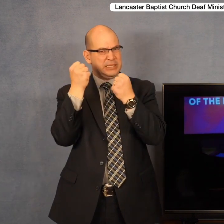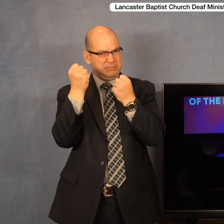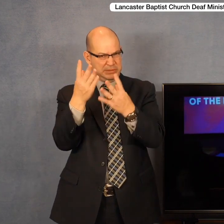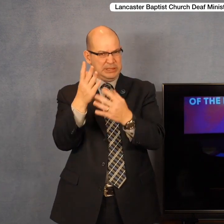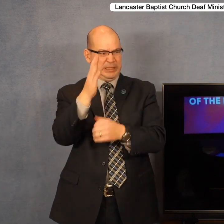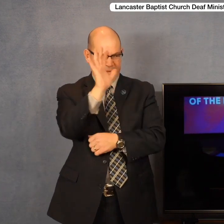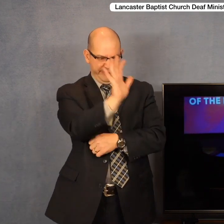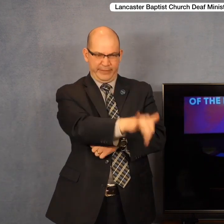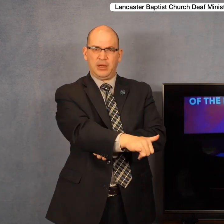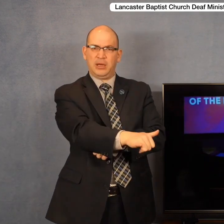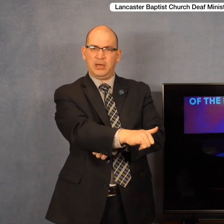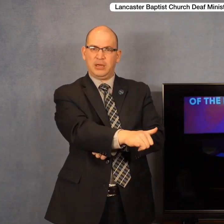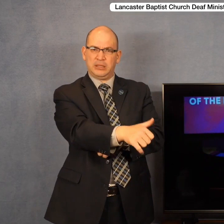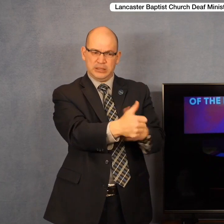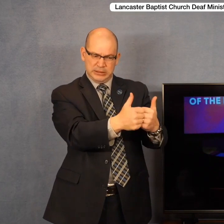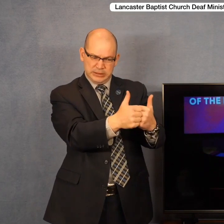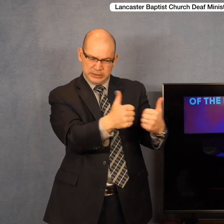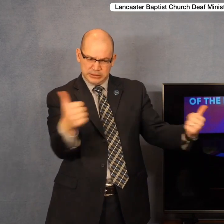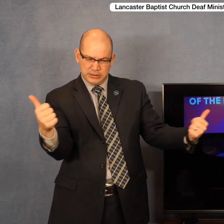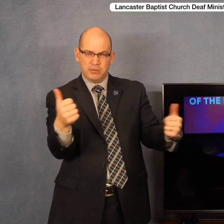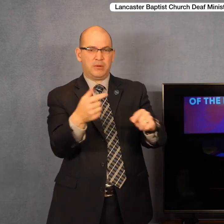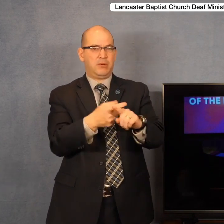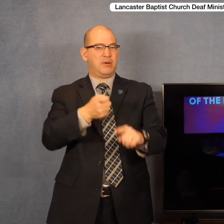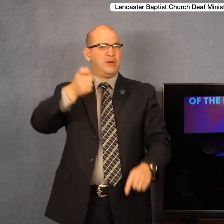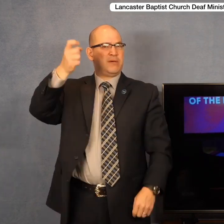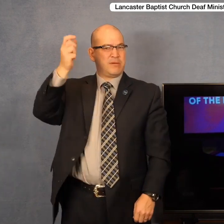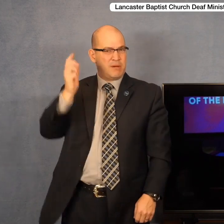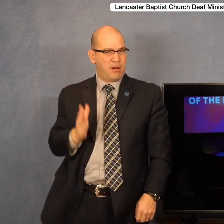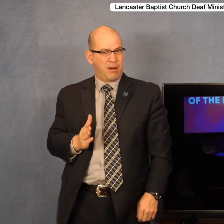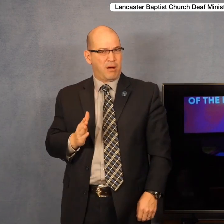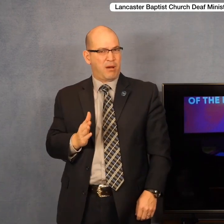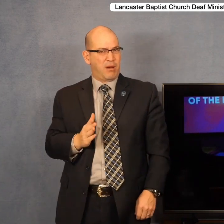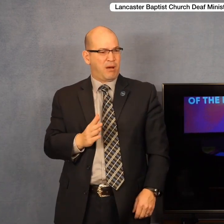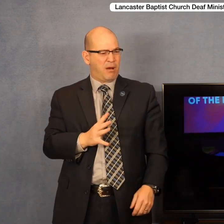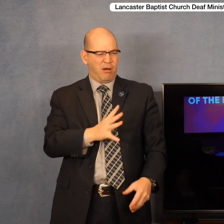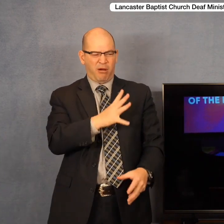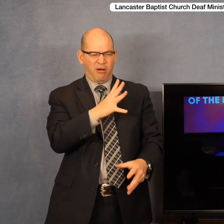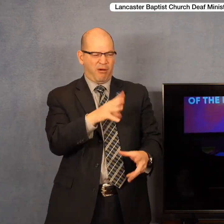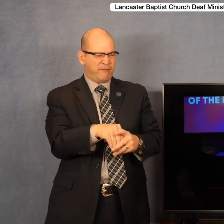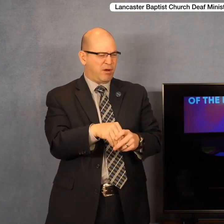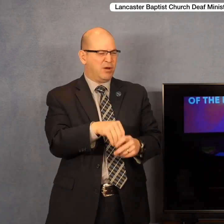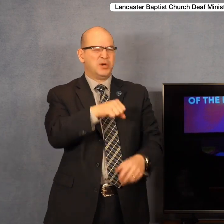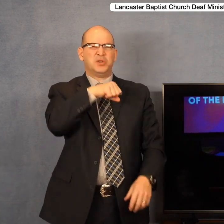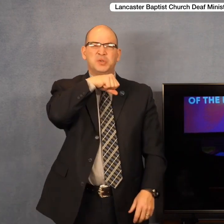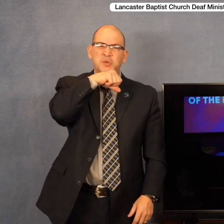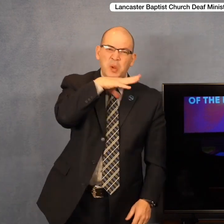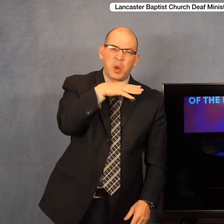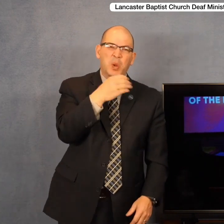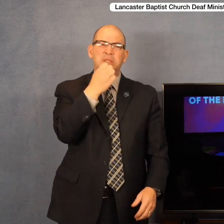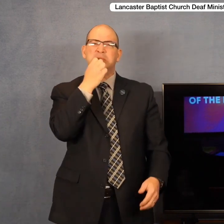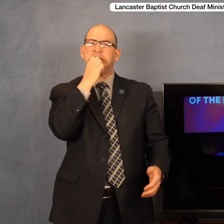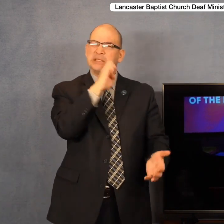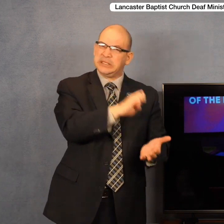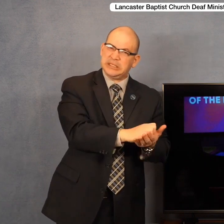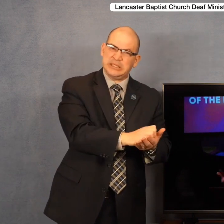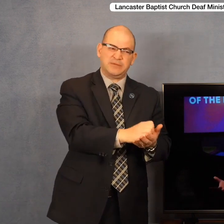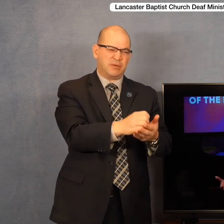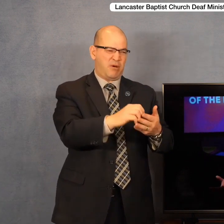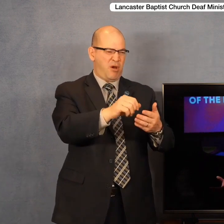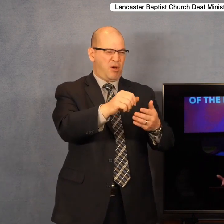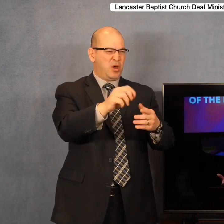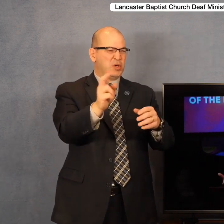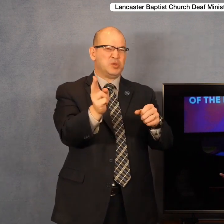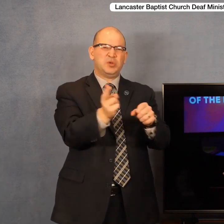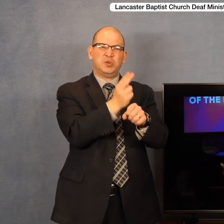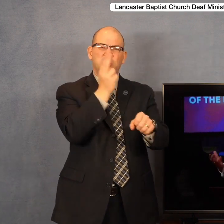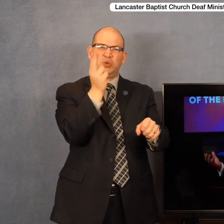God in a situation of filth and disconnected and cutting. And we see